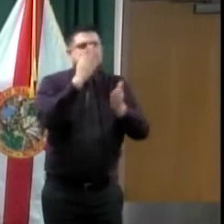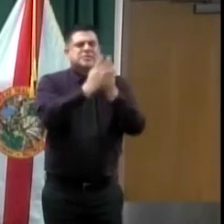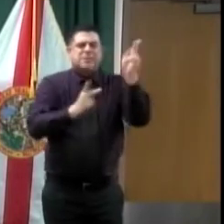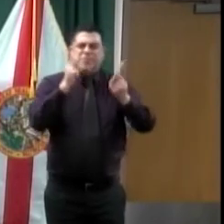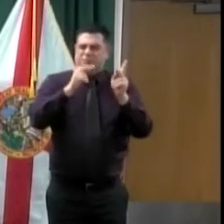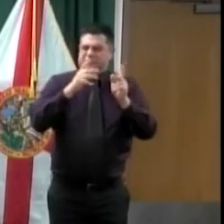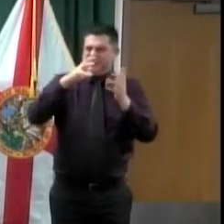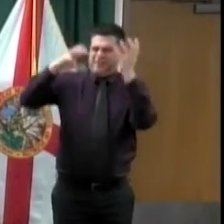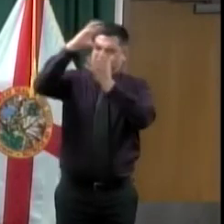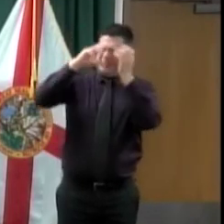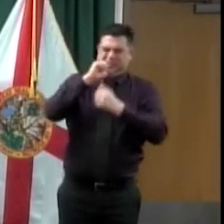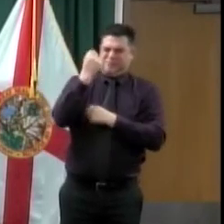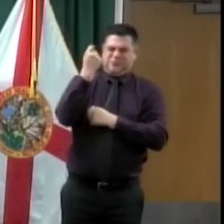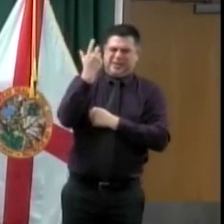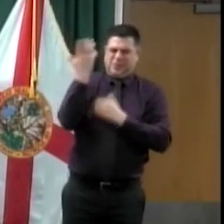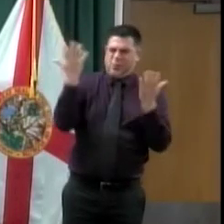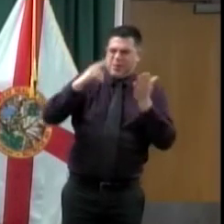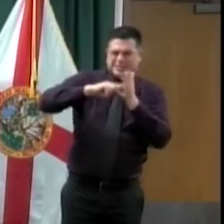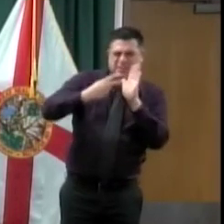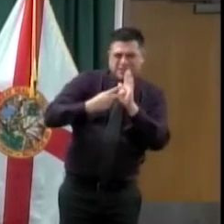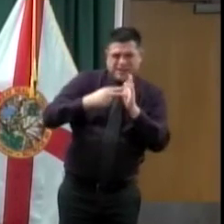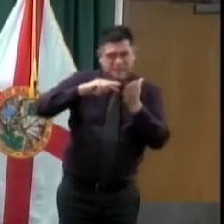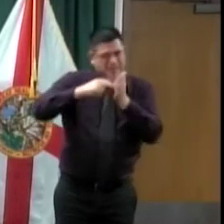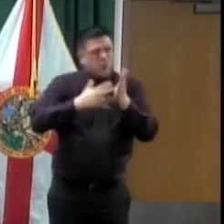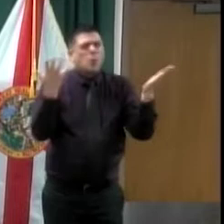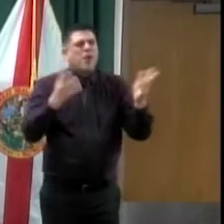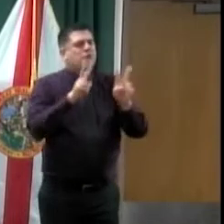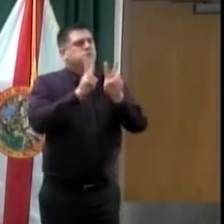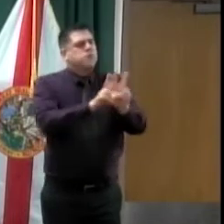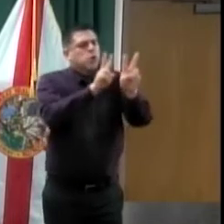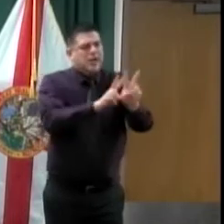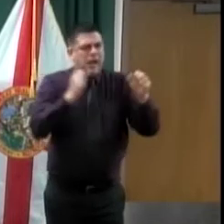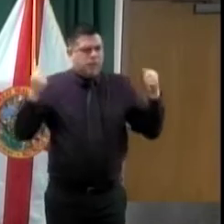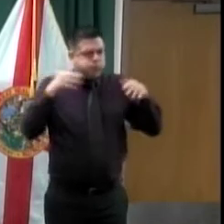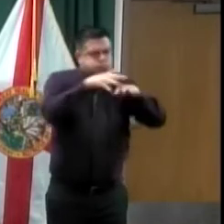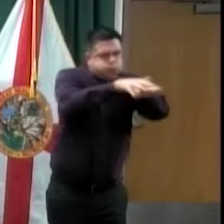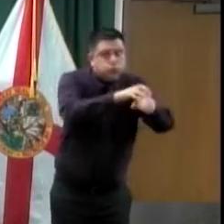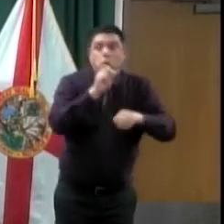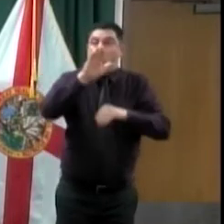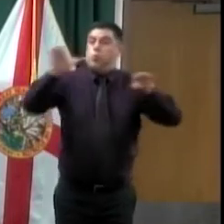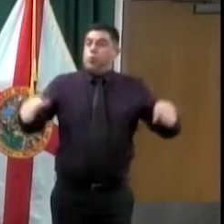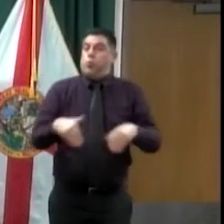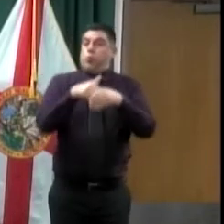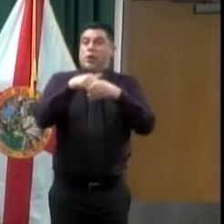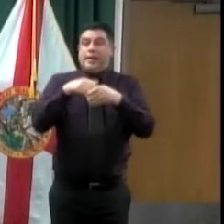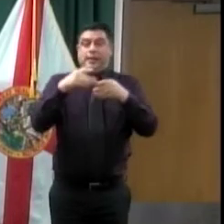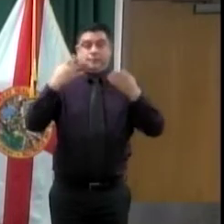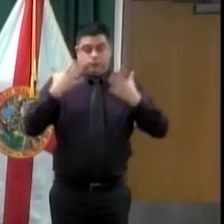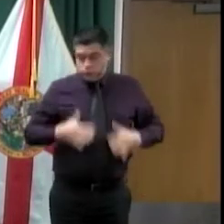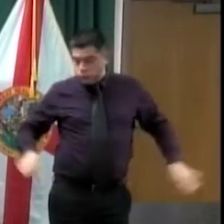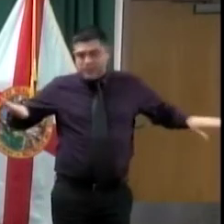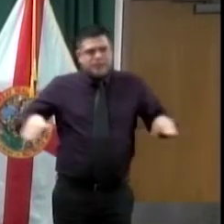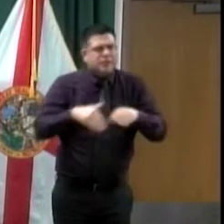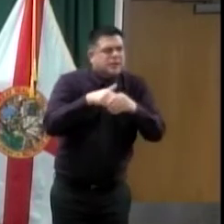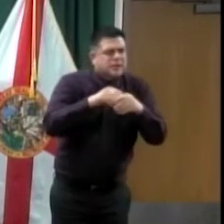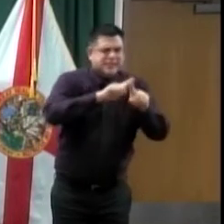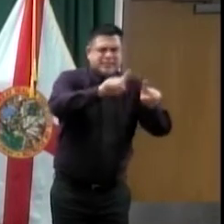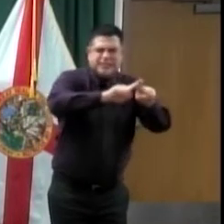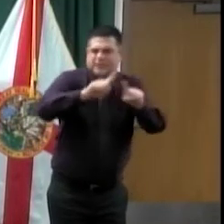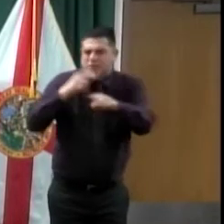marriages and funeral services and spiritual events and all those other types of events, we have signed an executive order today